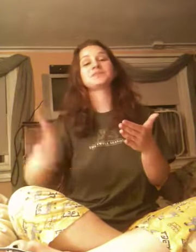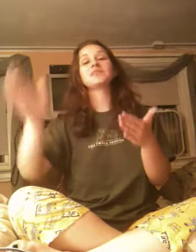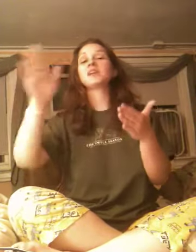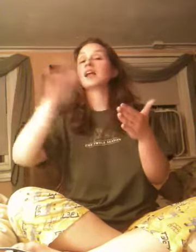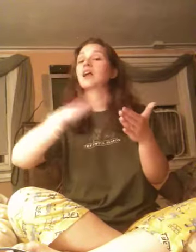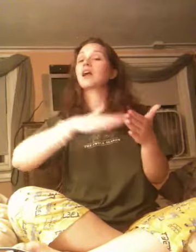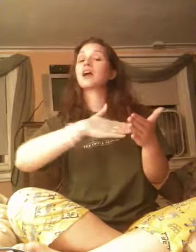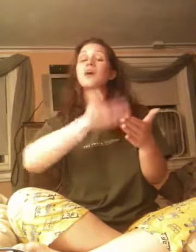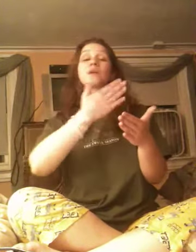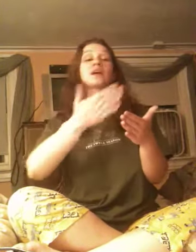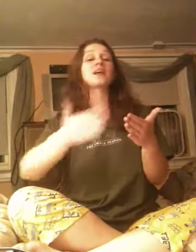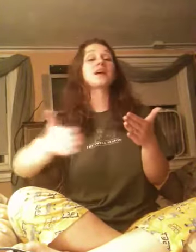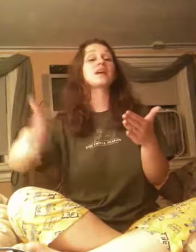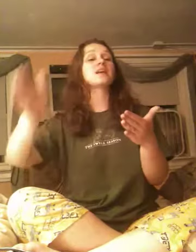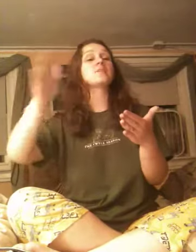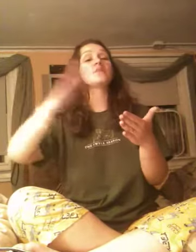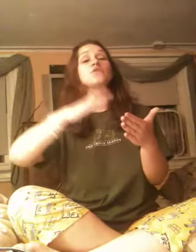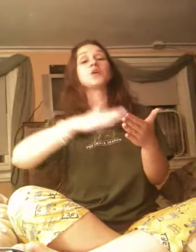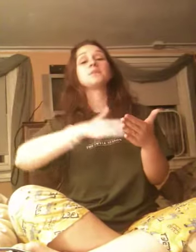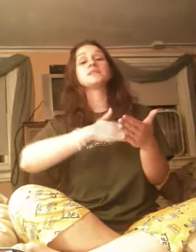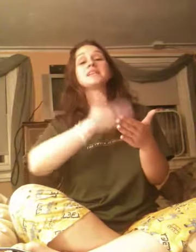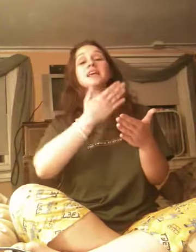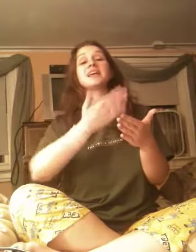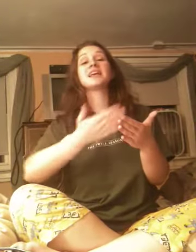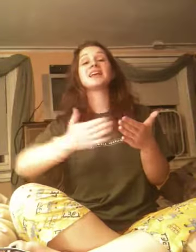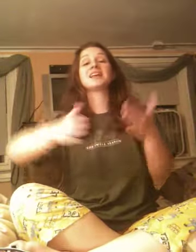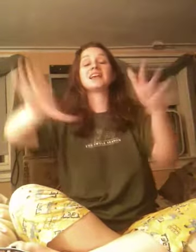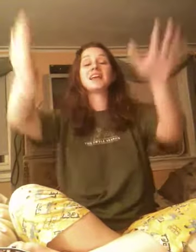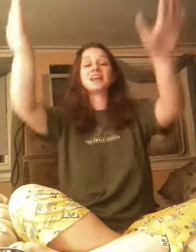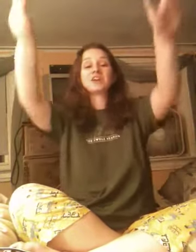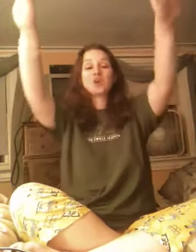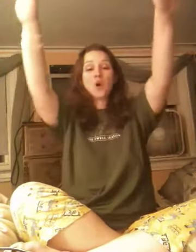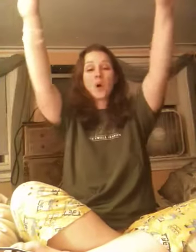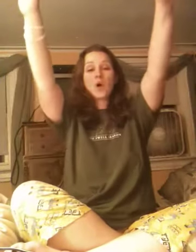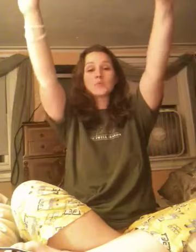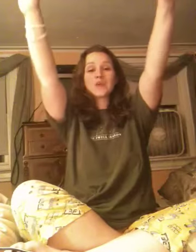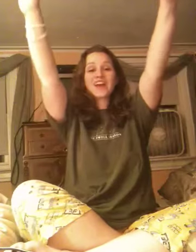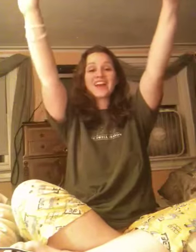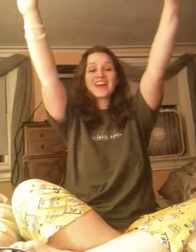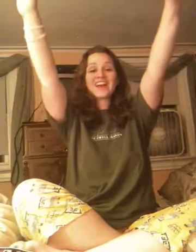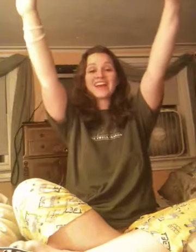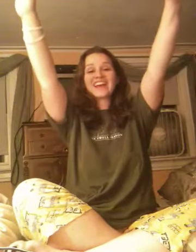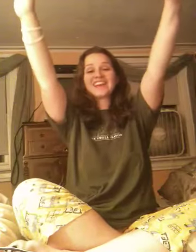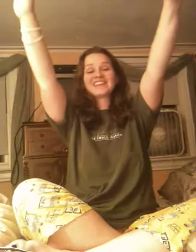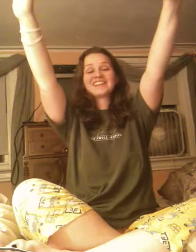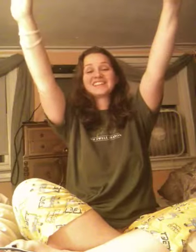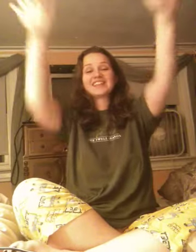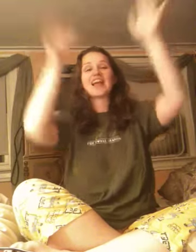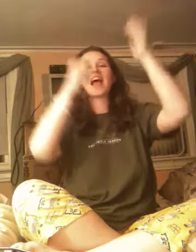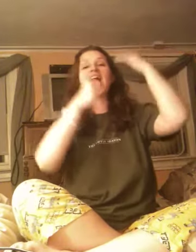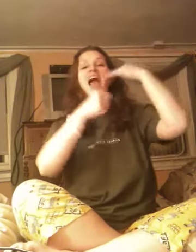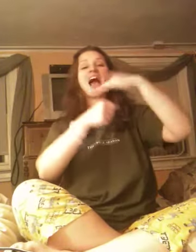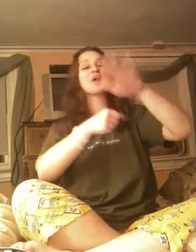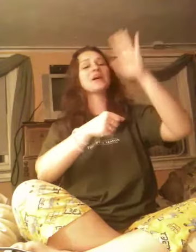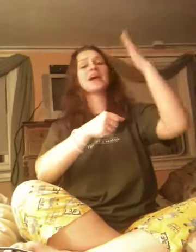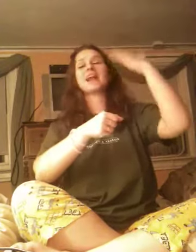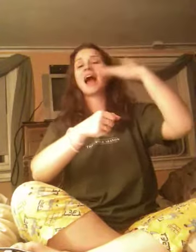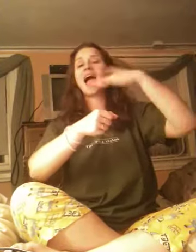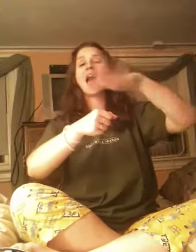How can I keep from singing your praise? How can I